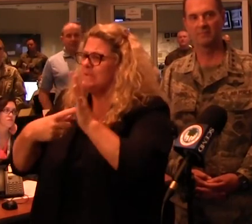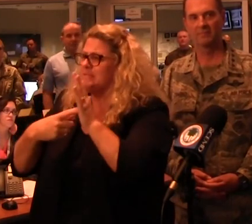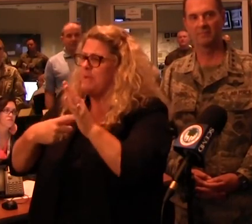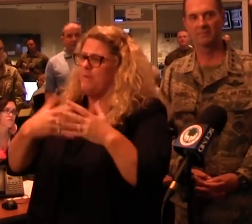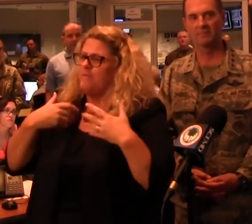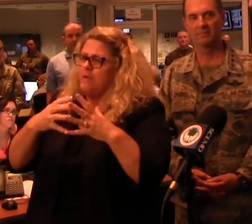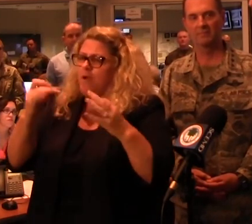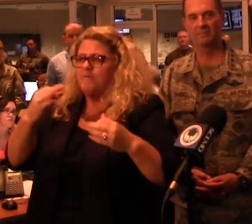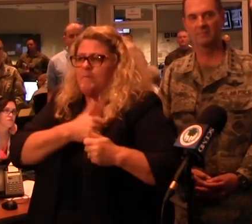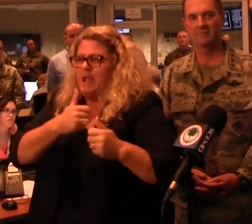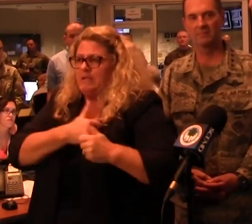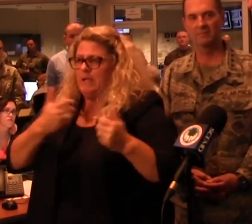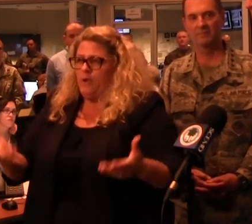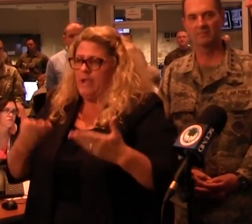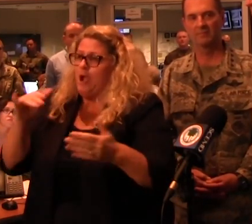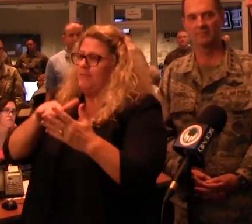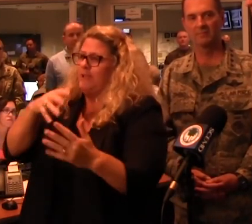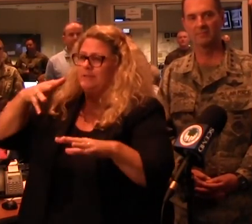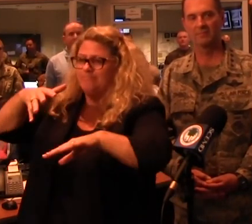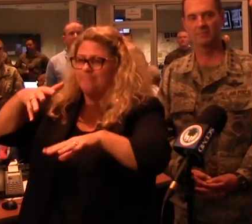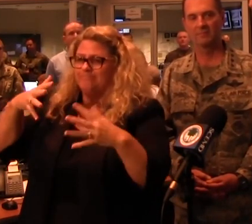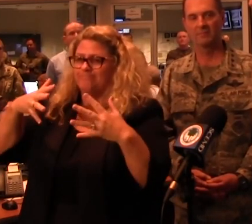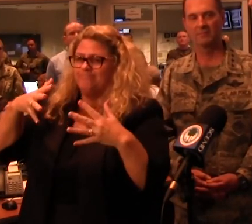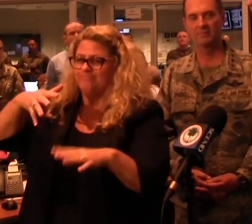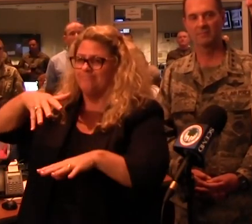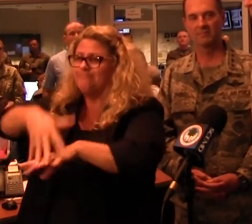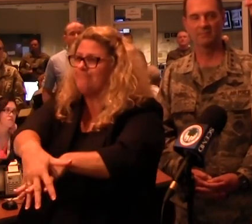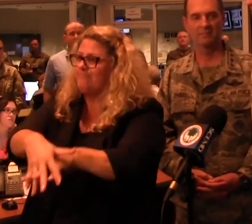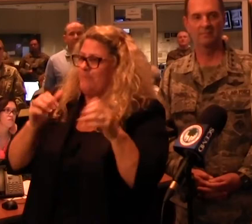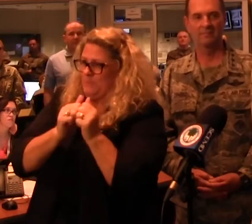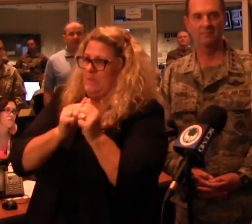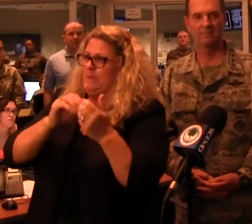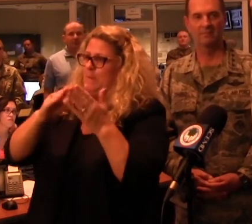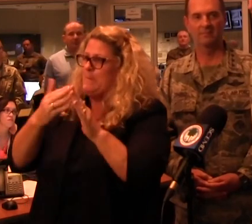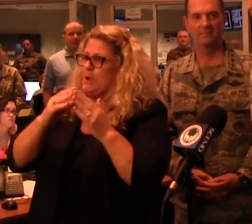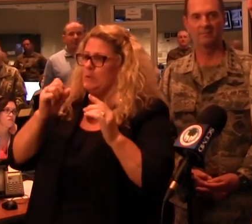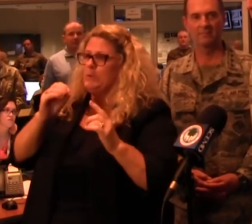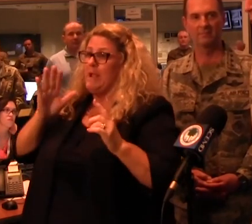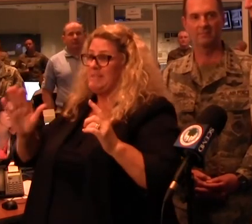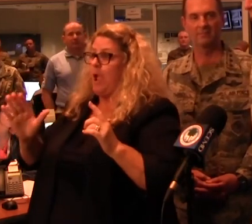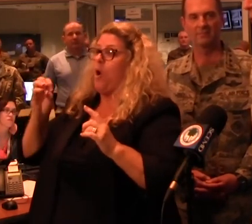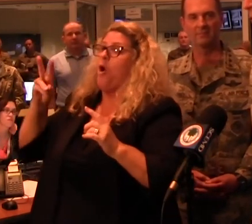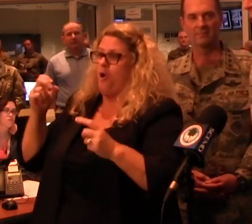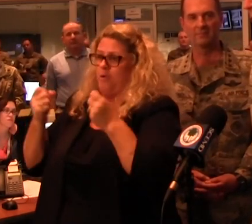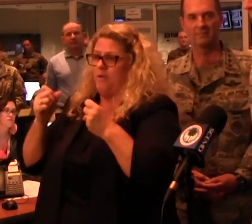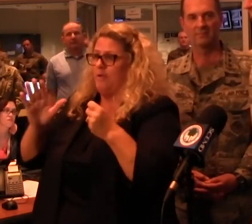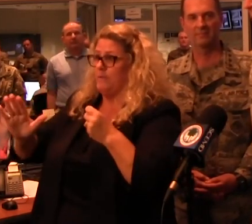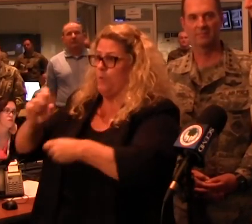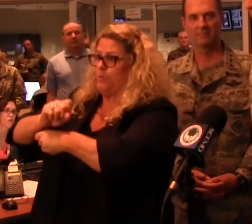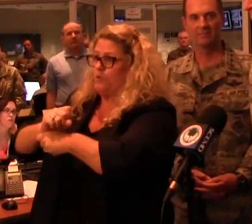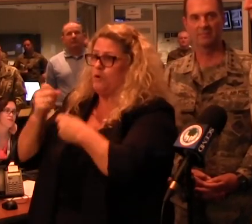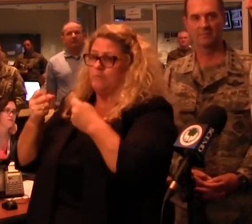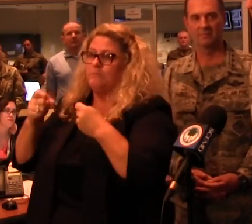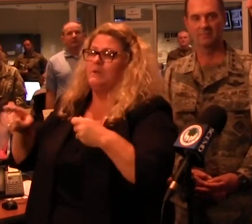military installations that are part of the communities of which they live. And in this case, they are actually able to use some of their amphibious vehicles to work with the local authorities